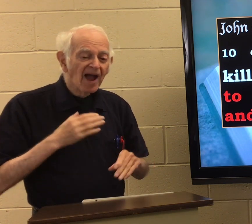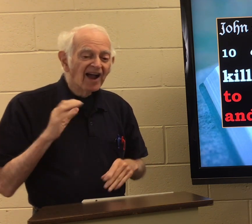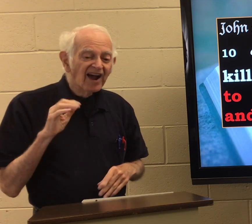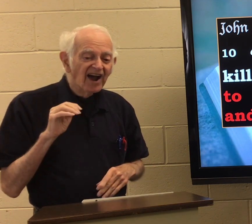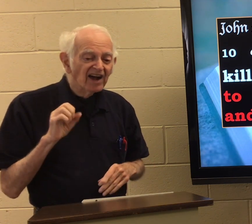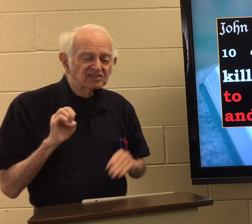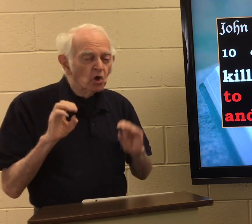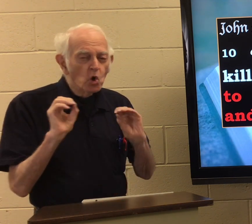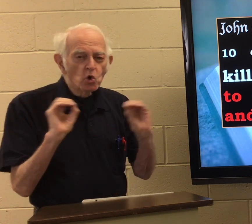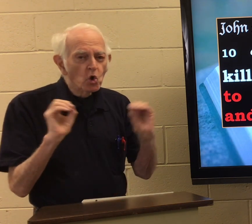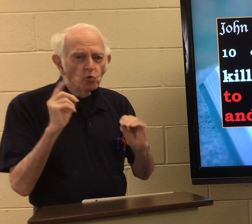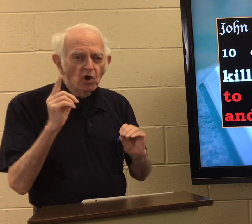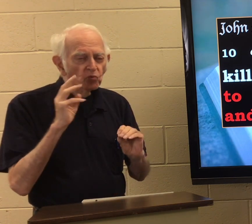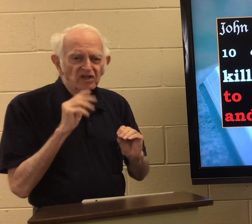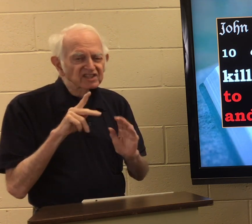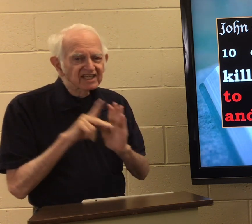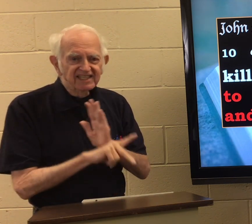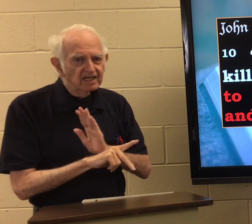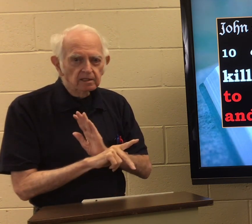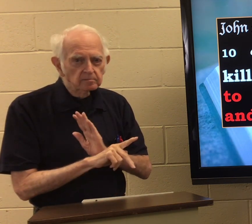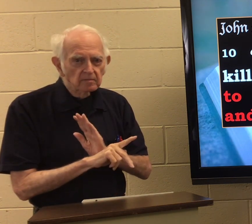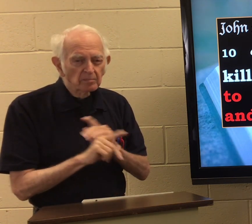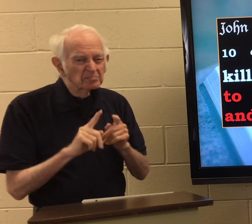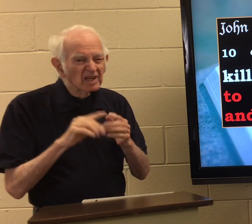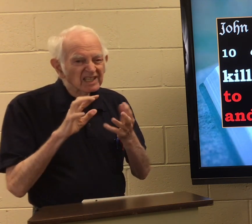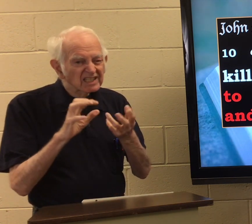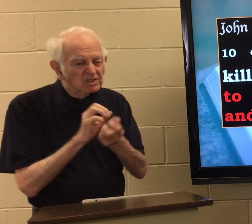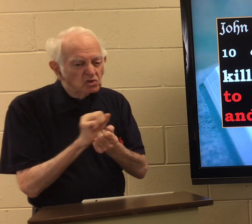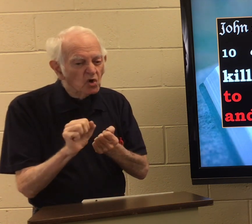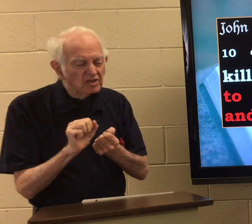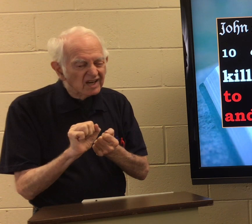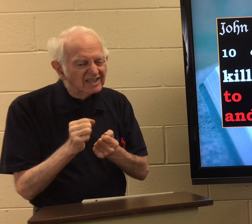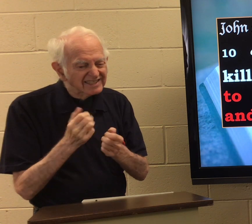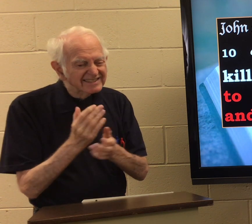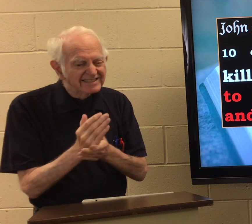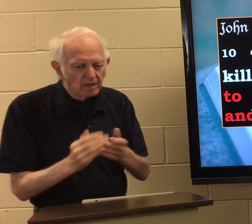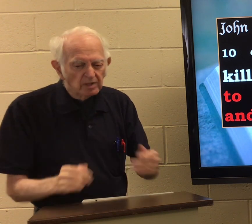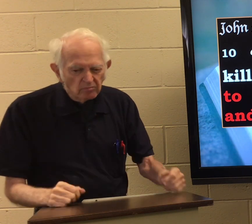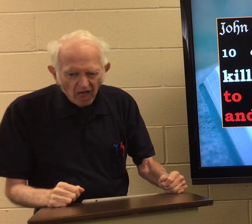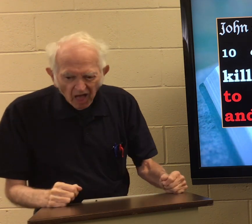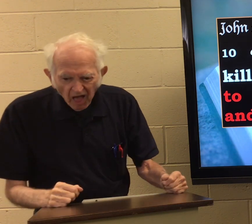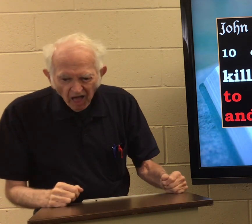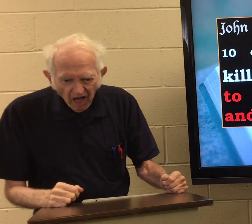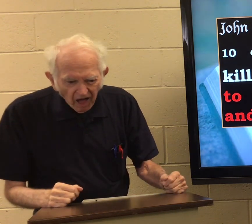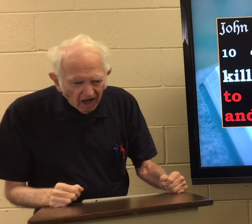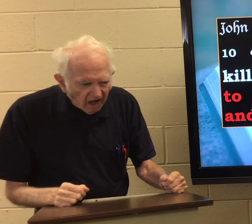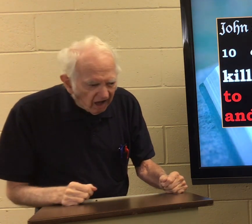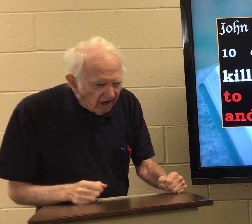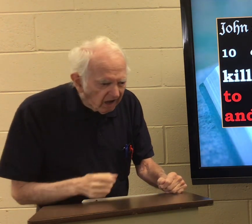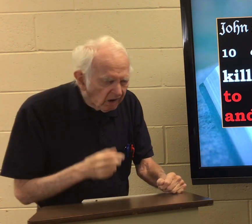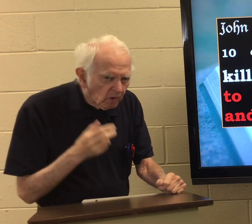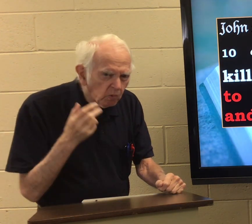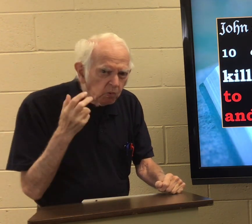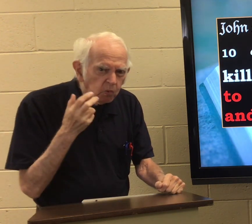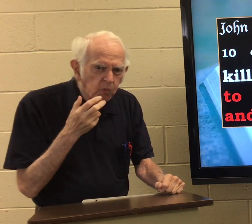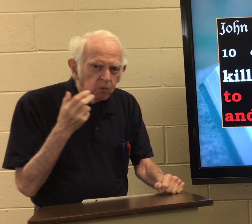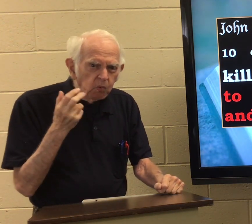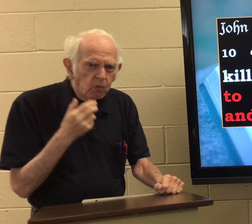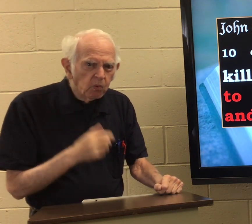in my case, no one was killed, but destroyed. Yeah, some things were destroyed. Wow.